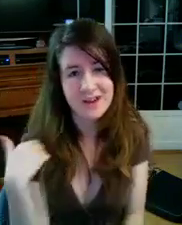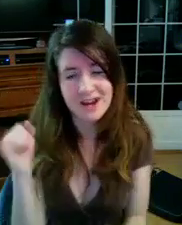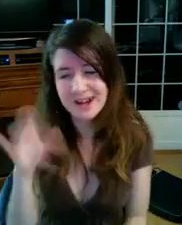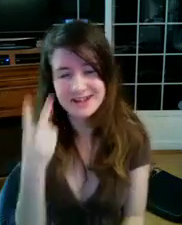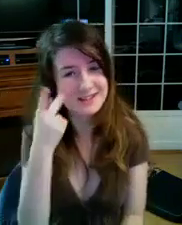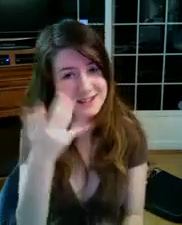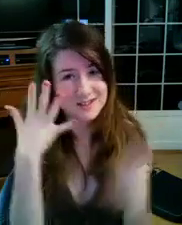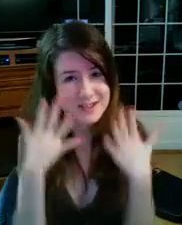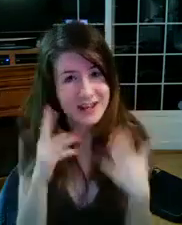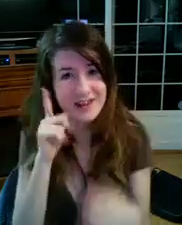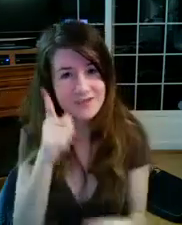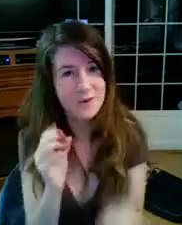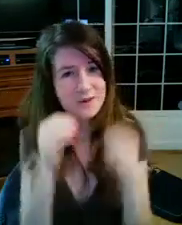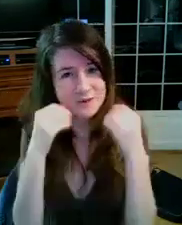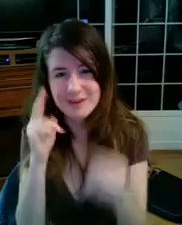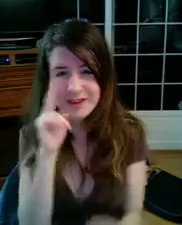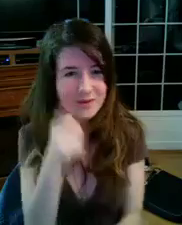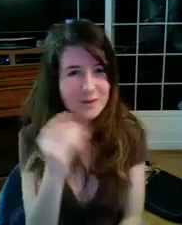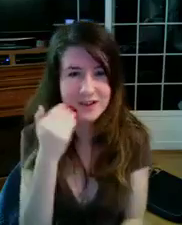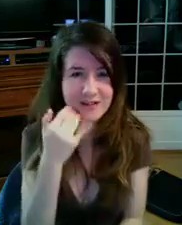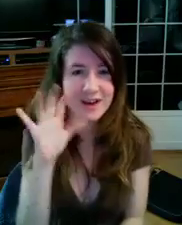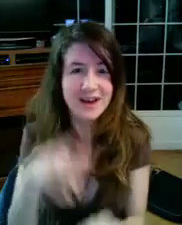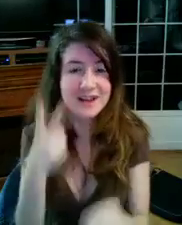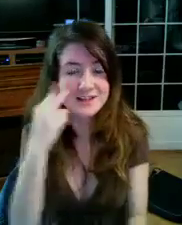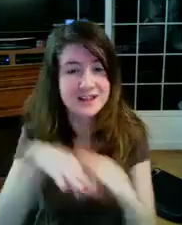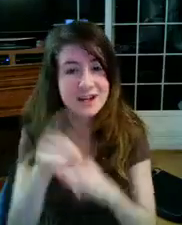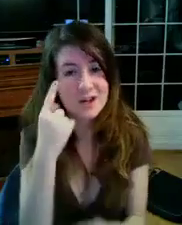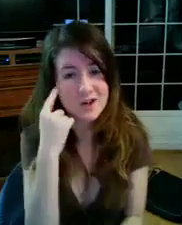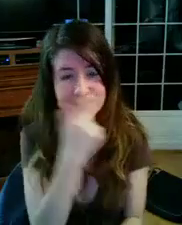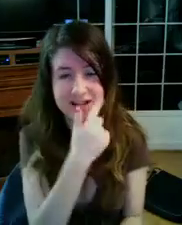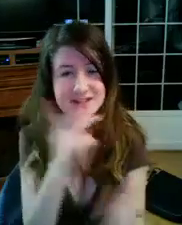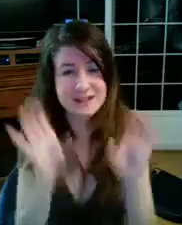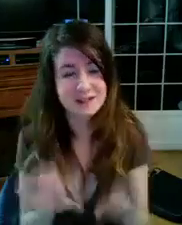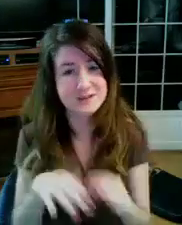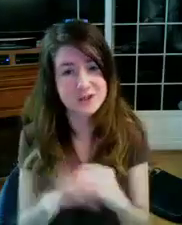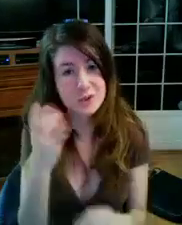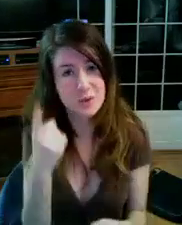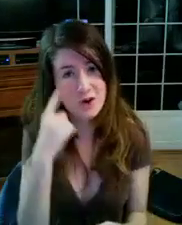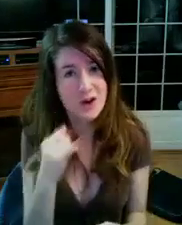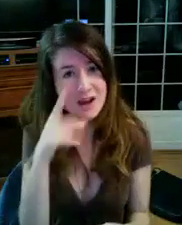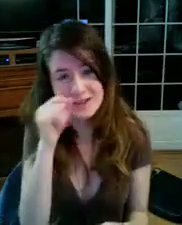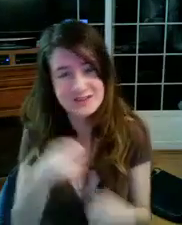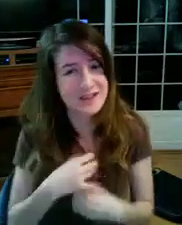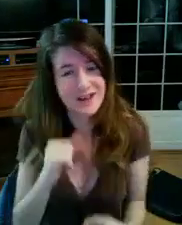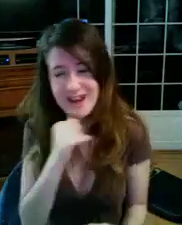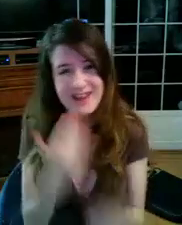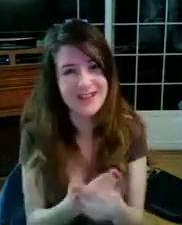never had, can see you sad, even when you smile, even when you laugh, I can see it in your eyes, deep inside you wanna cry, cause you're scared, I ain't